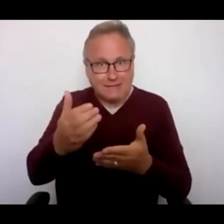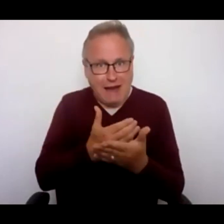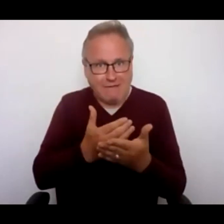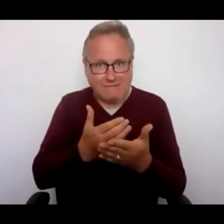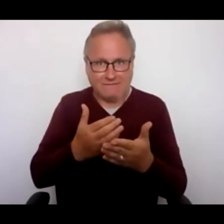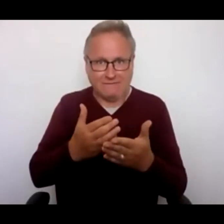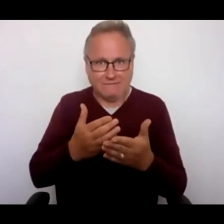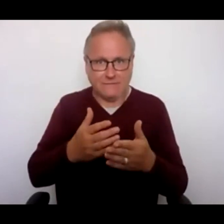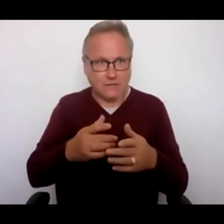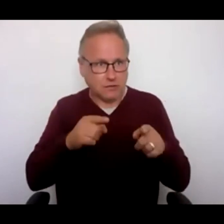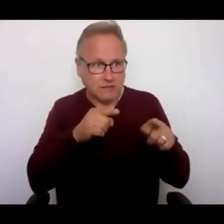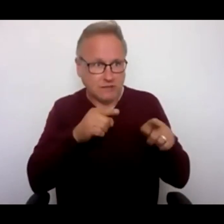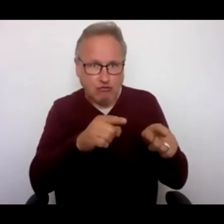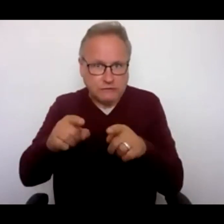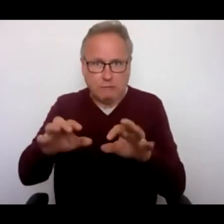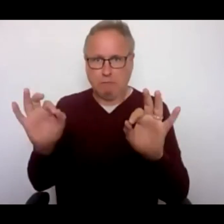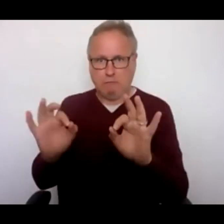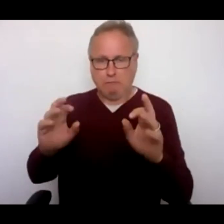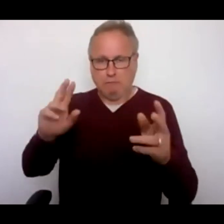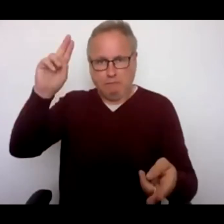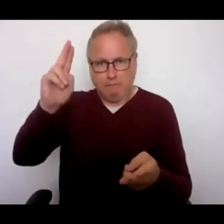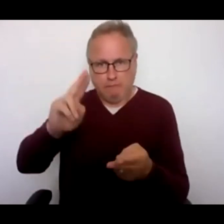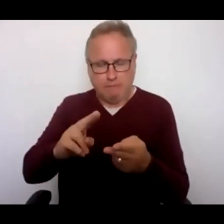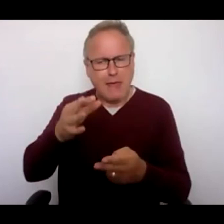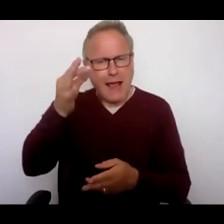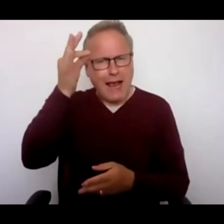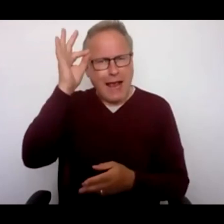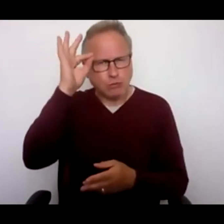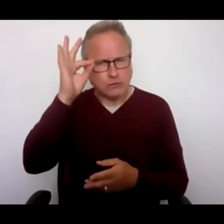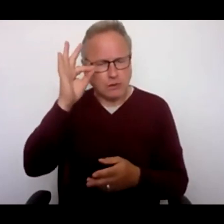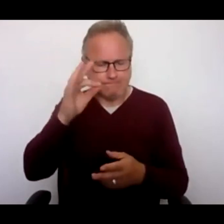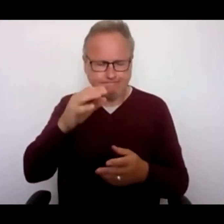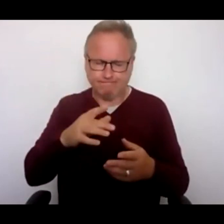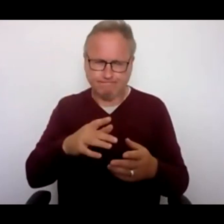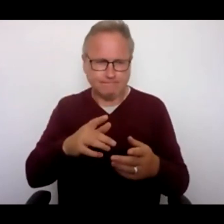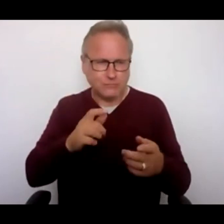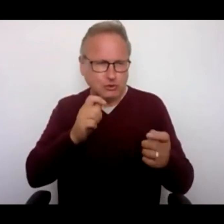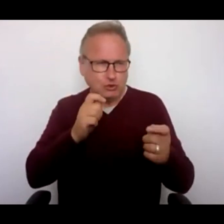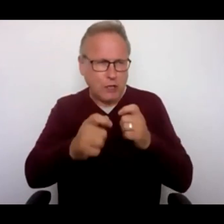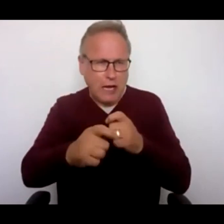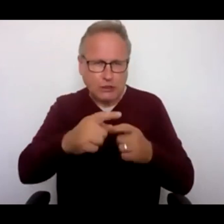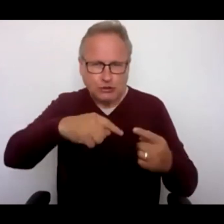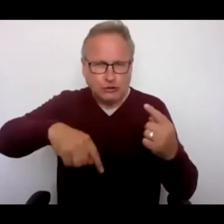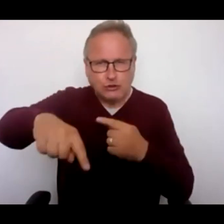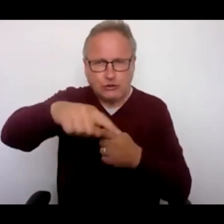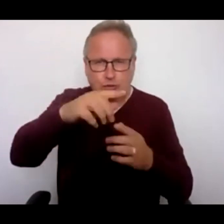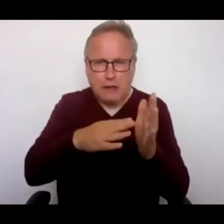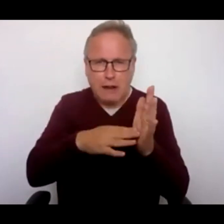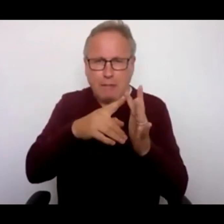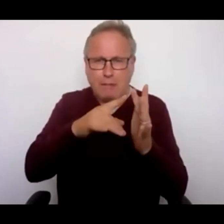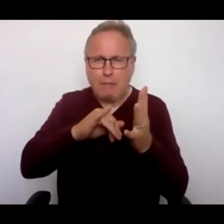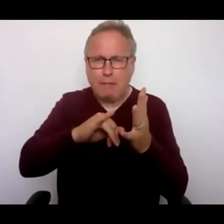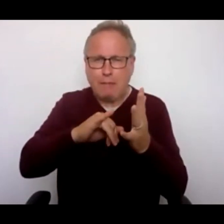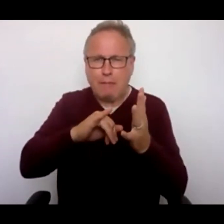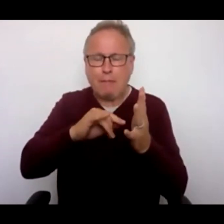The council also want to change how people use Milsom Street and Kingsmead Square.